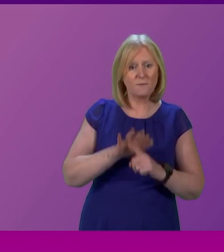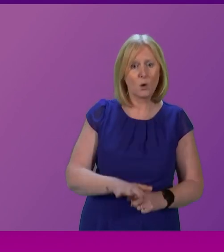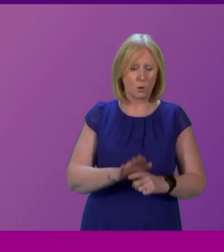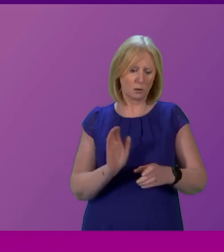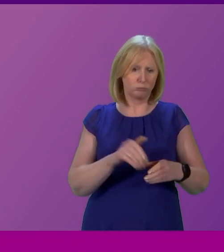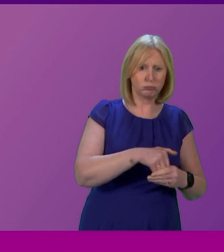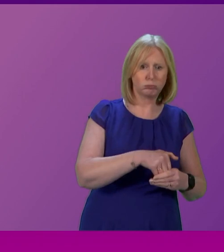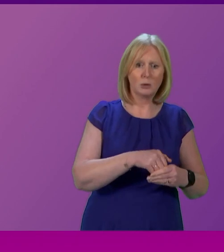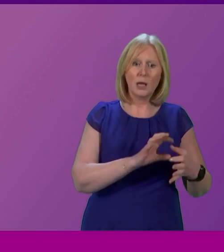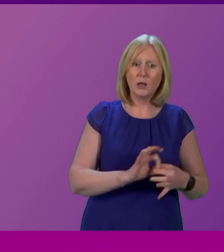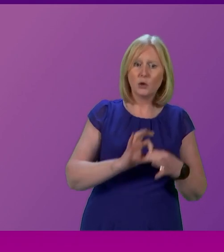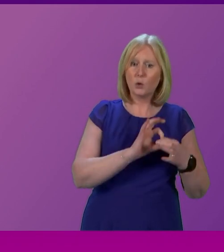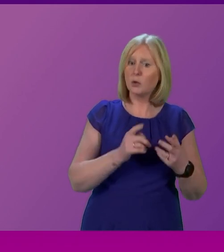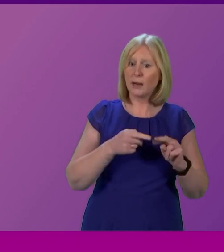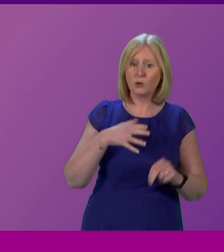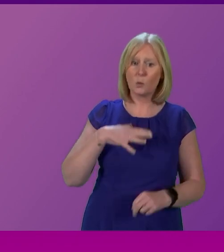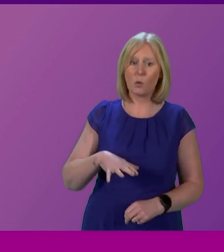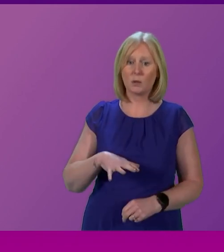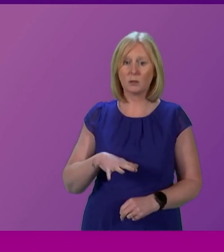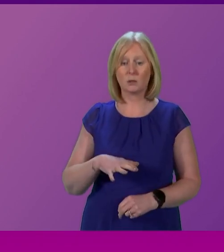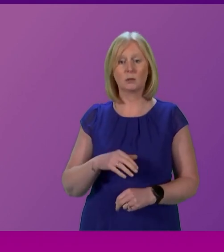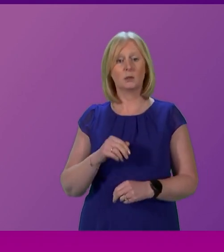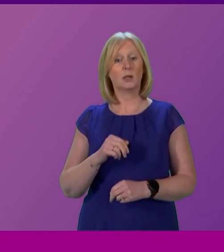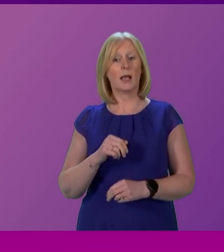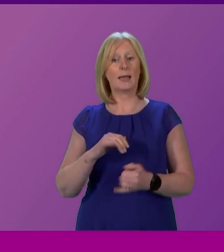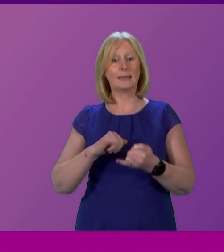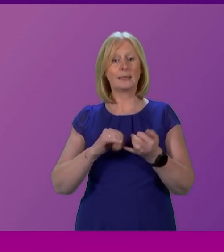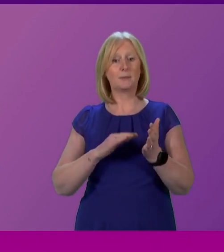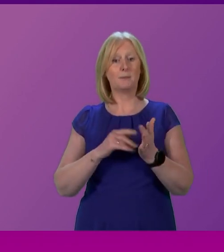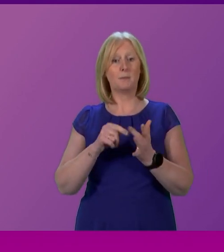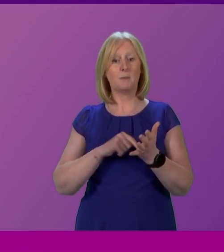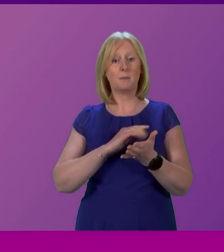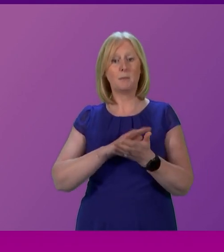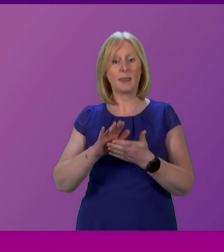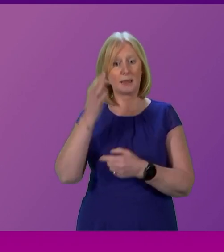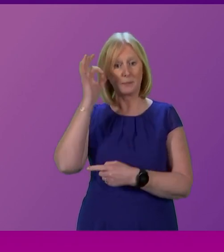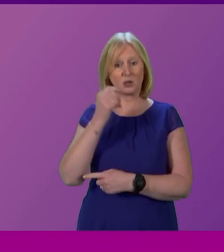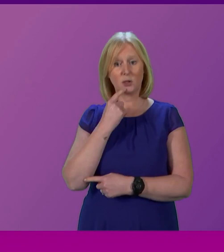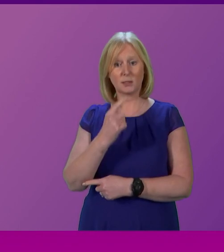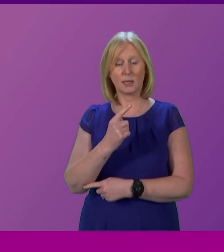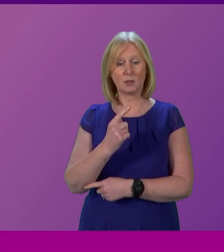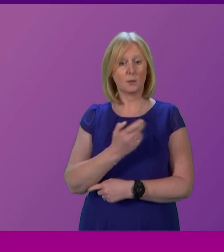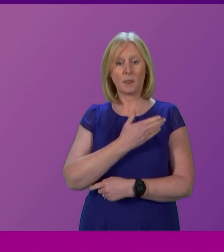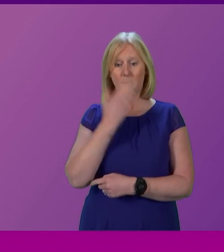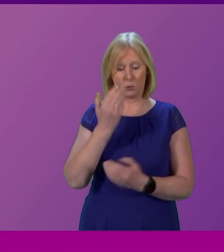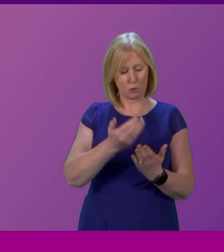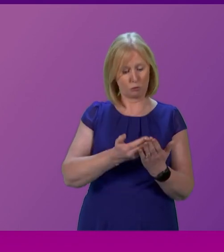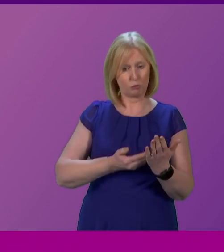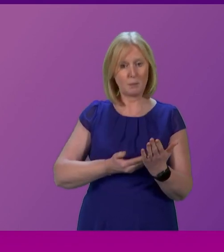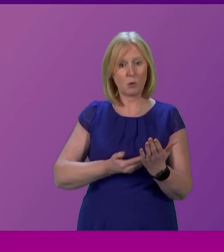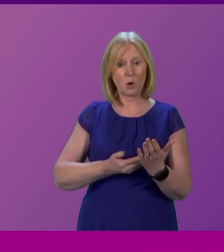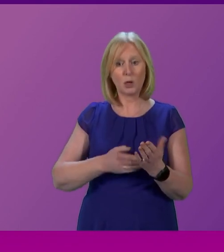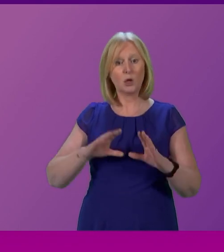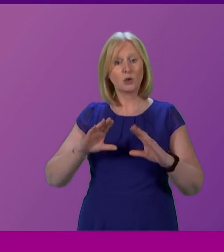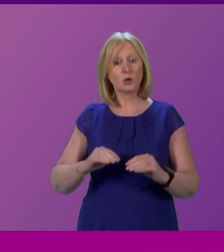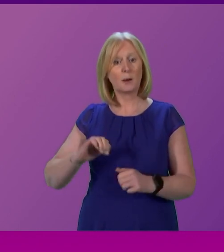will. And the report of the Cross-Party Smith Commission said, after the 2014 referendum, that nothing in this report prevents